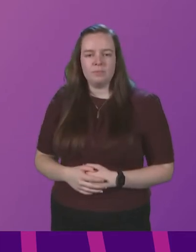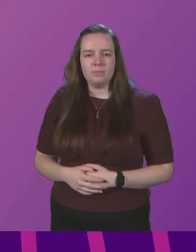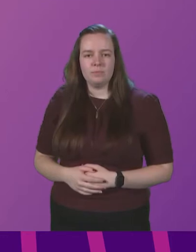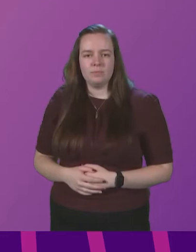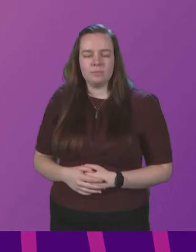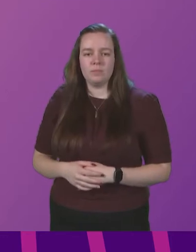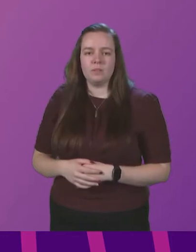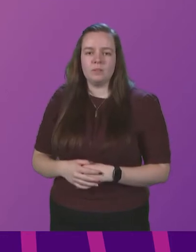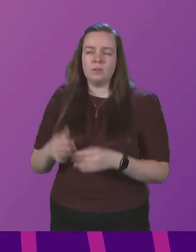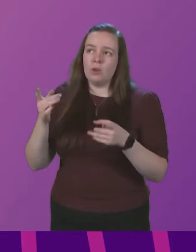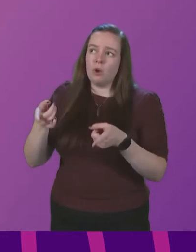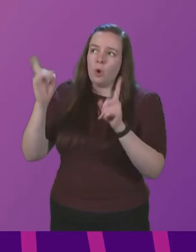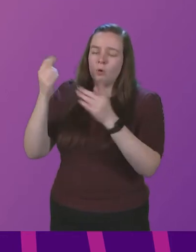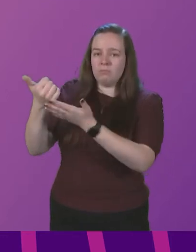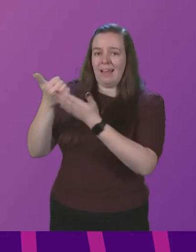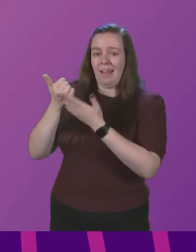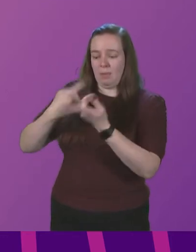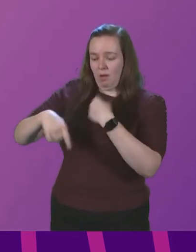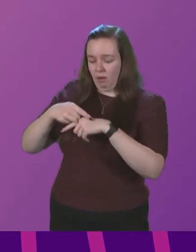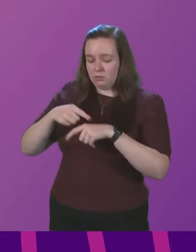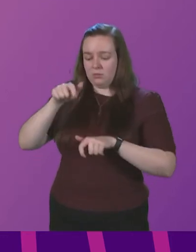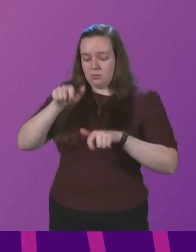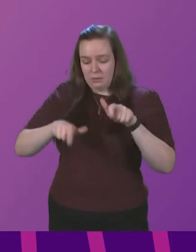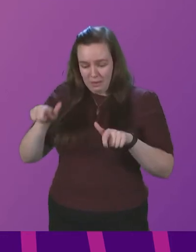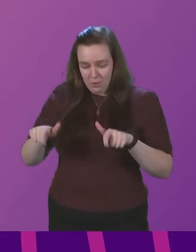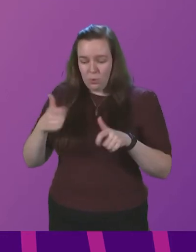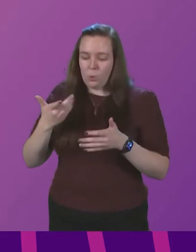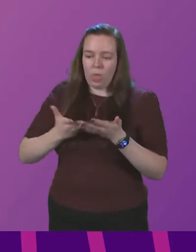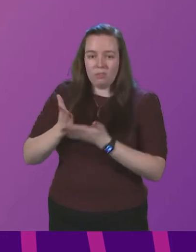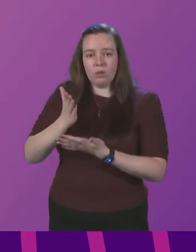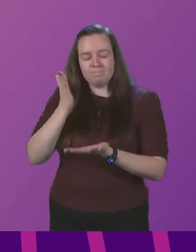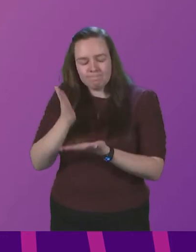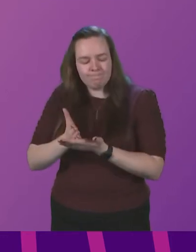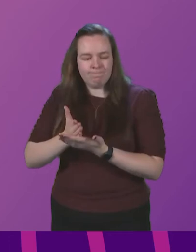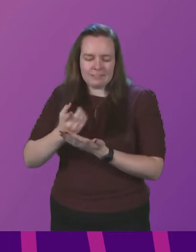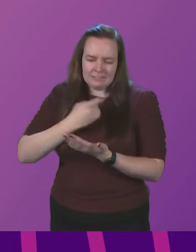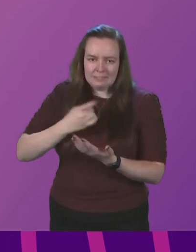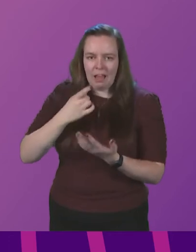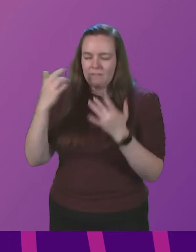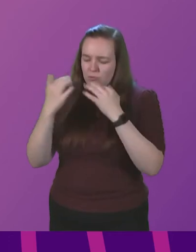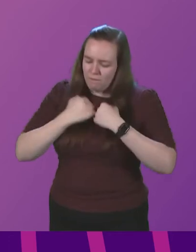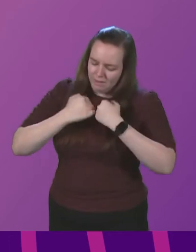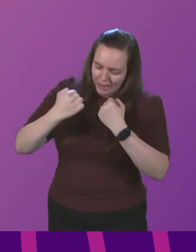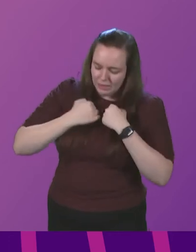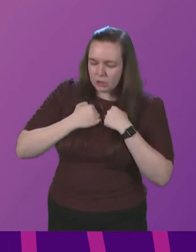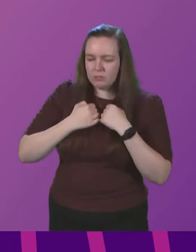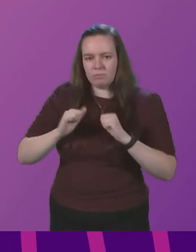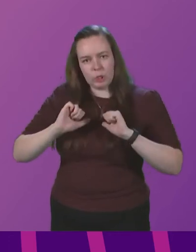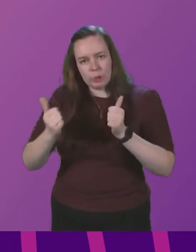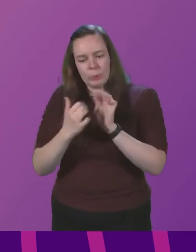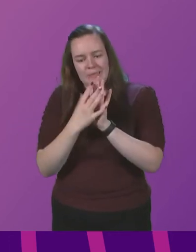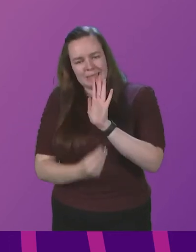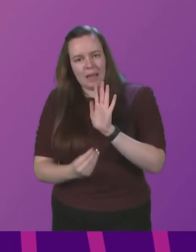Lord God, help us to be people who, through genuine self-reflection and by our good example,